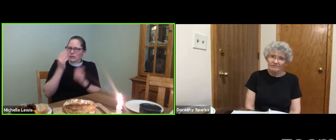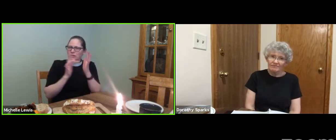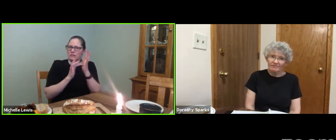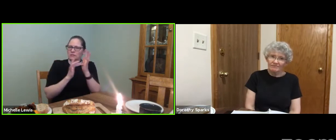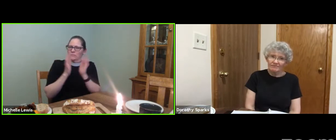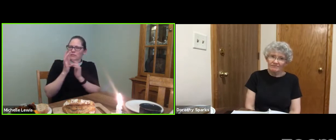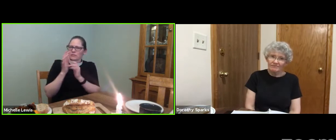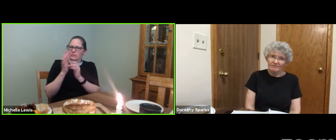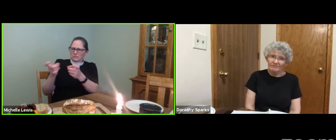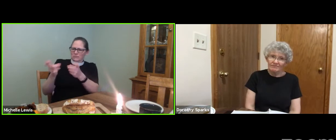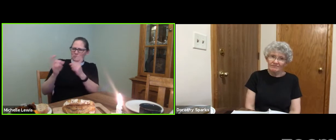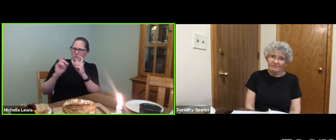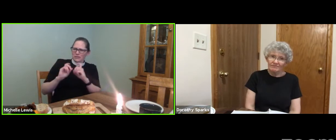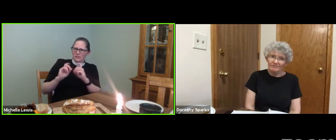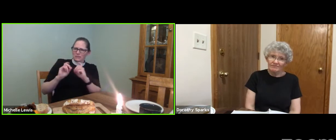We gather at our tables.